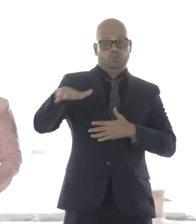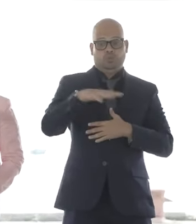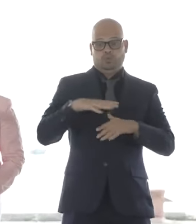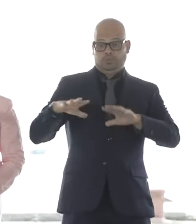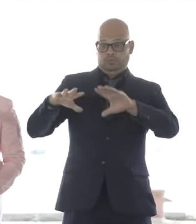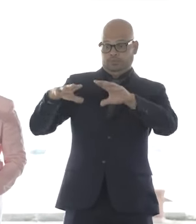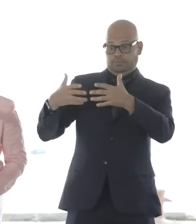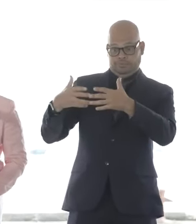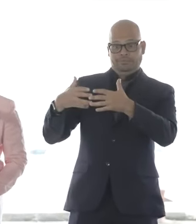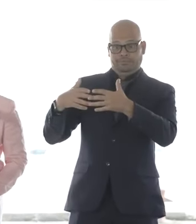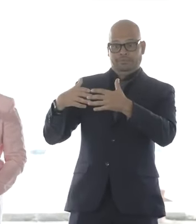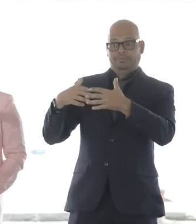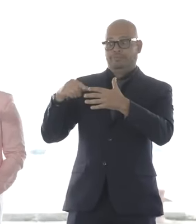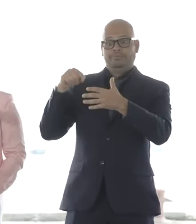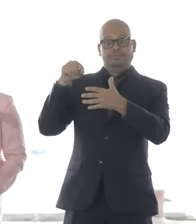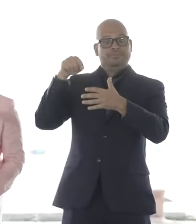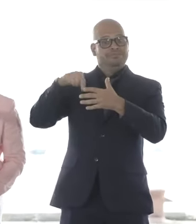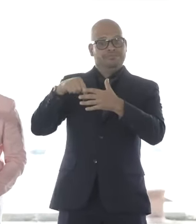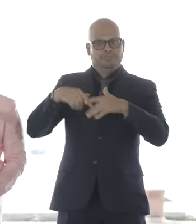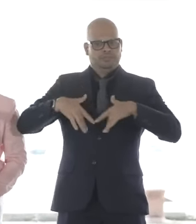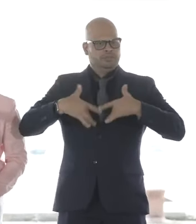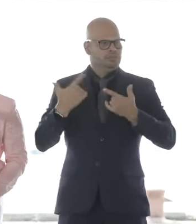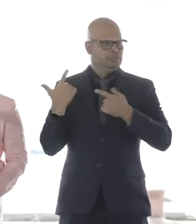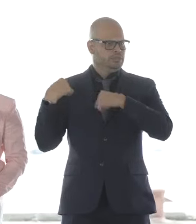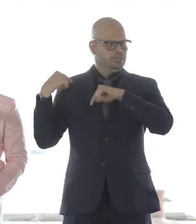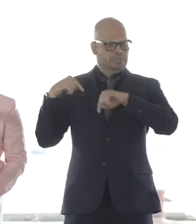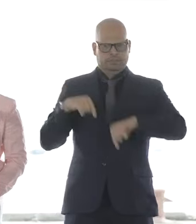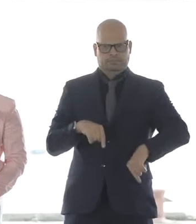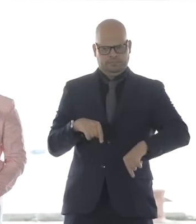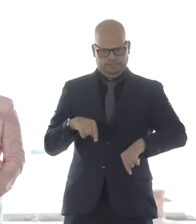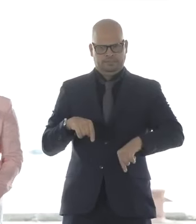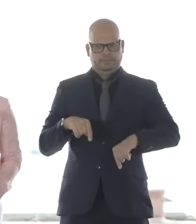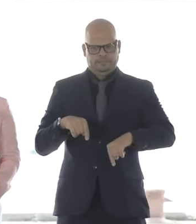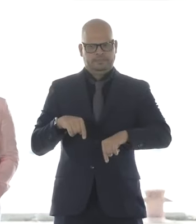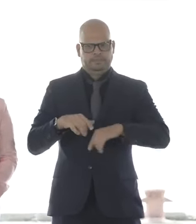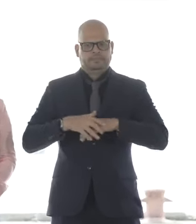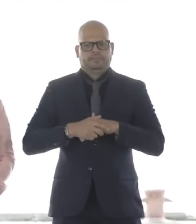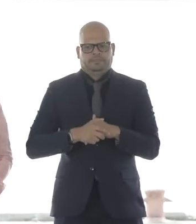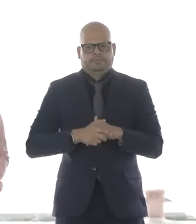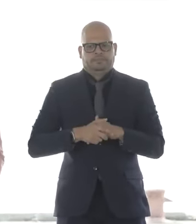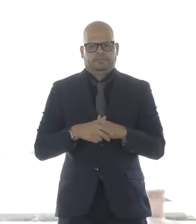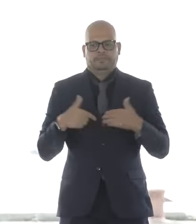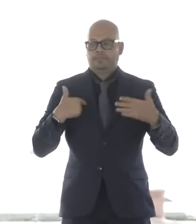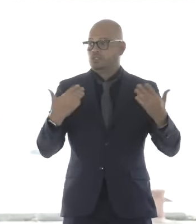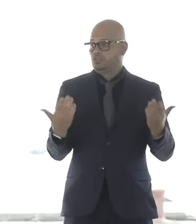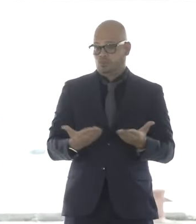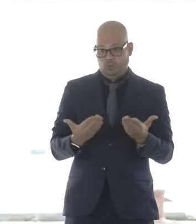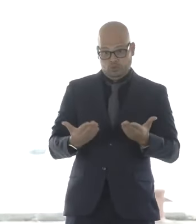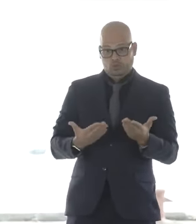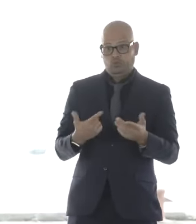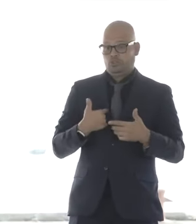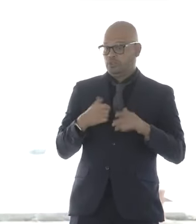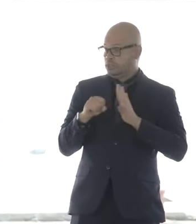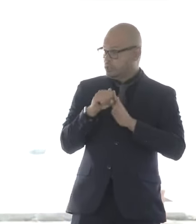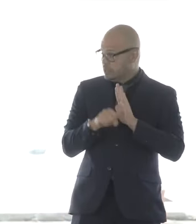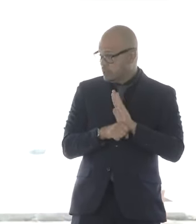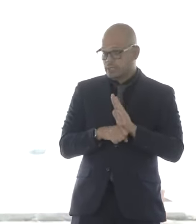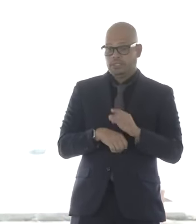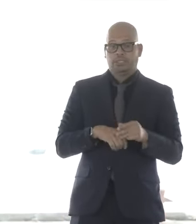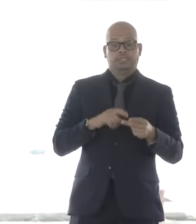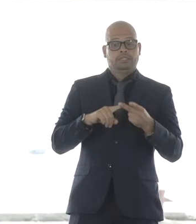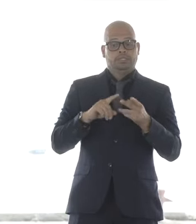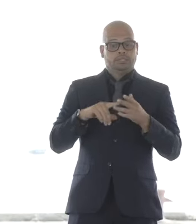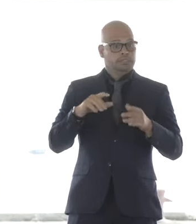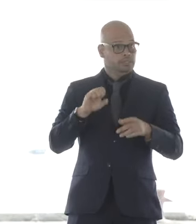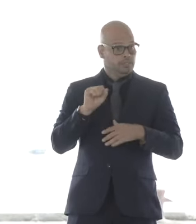thrilled we are to be here today. What this represents, particularly in this moment for our state, for our country, for doing what